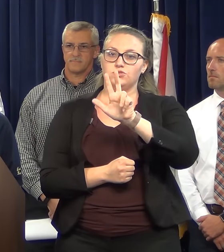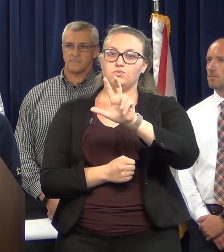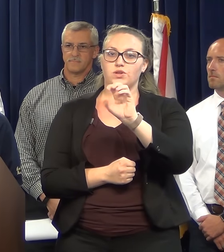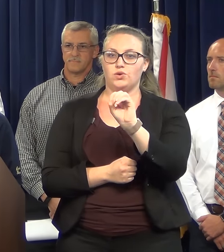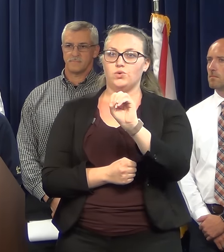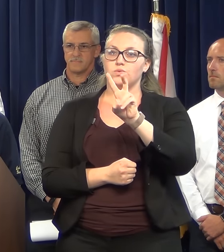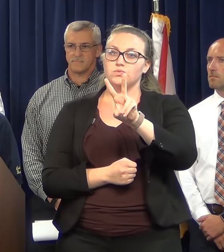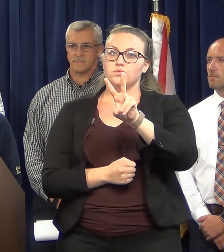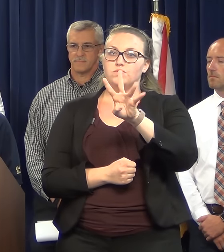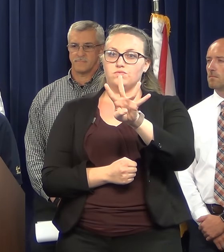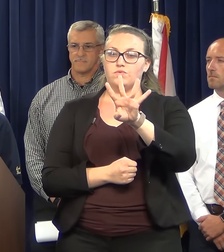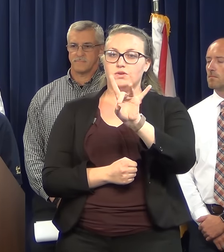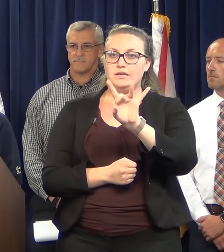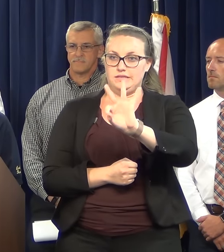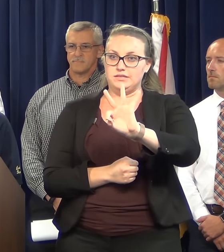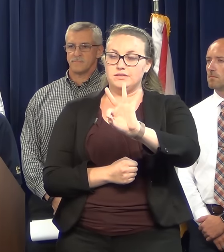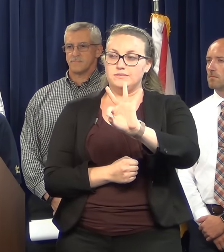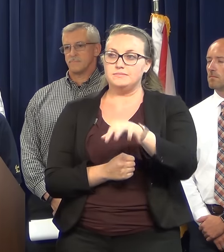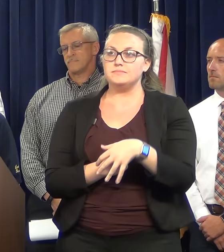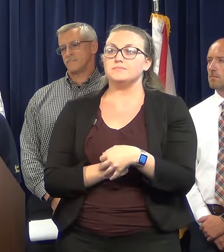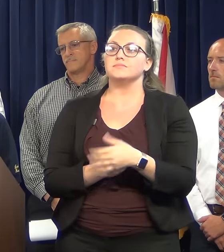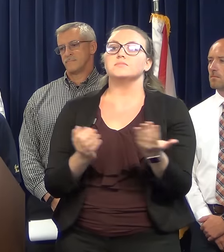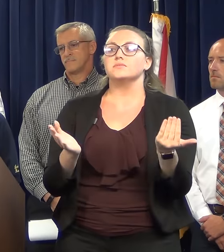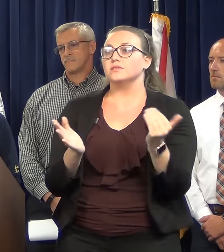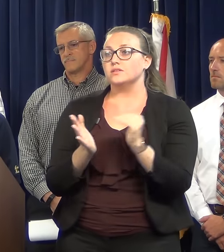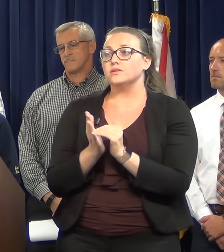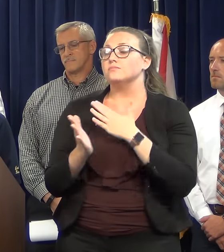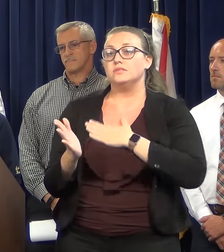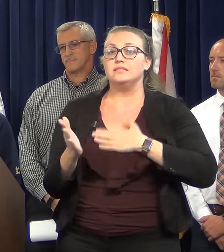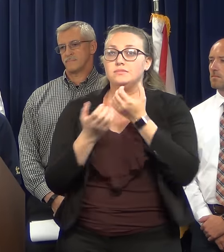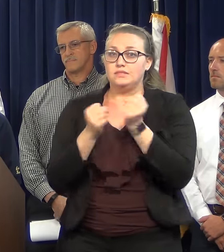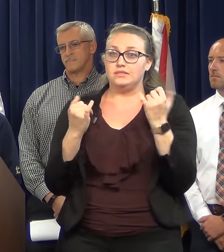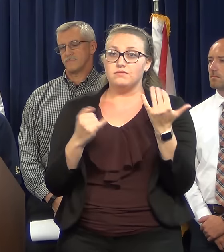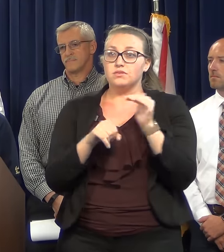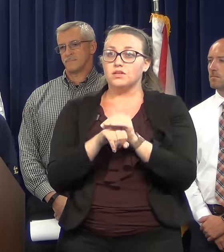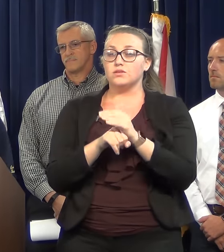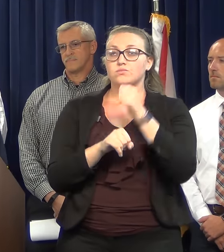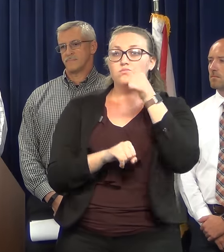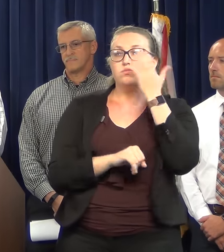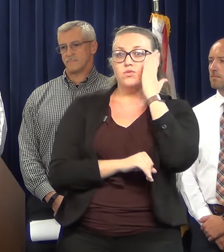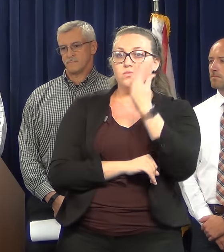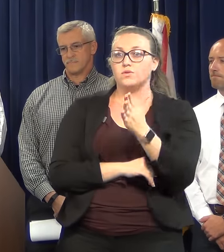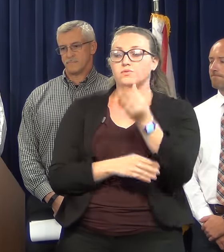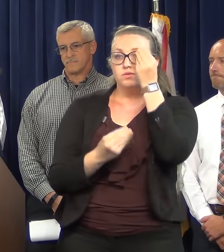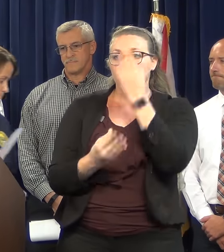-2489. Again, everyone stay safe tonight, and we'll update you in the morning.